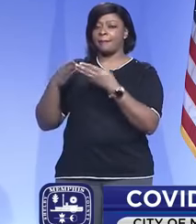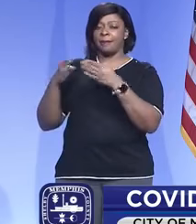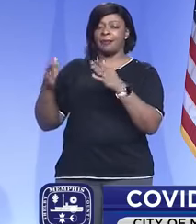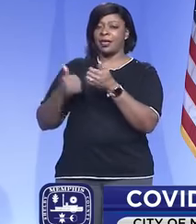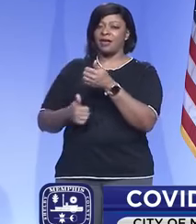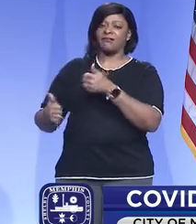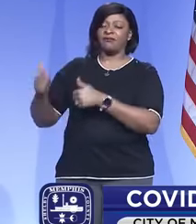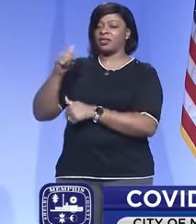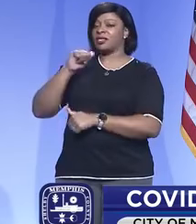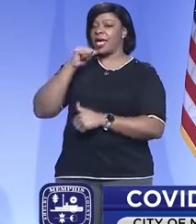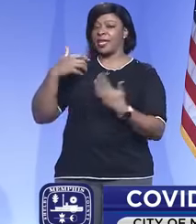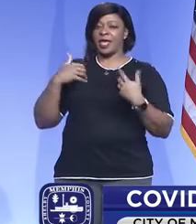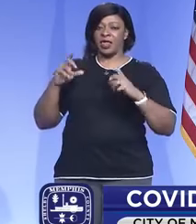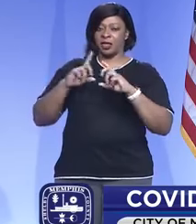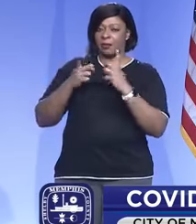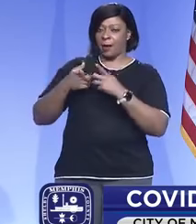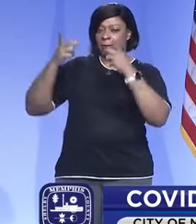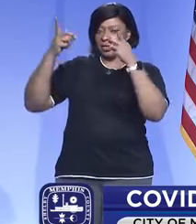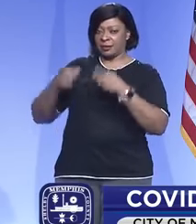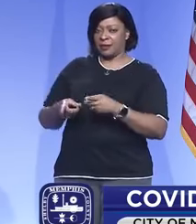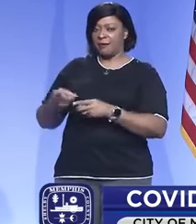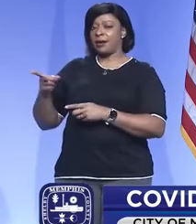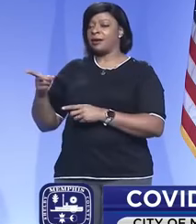officials, not the health department.